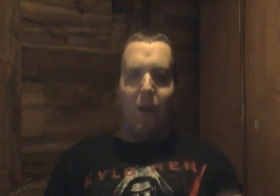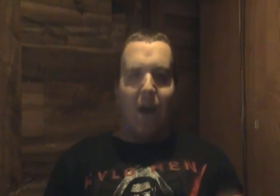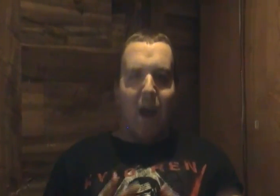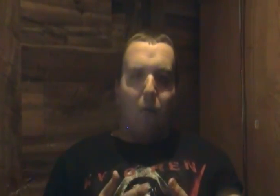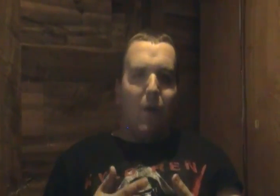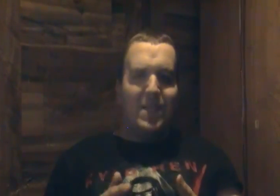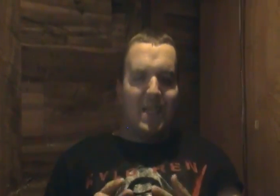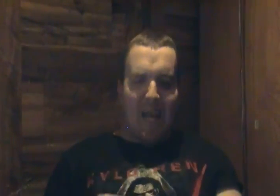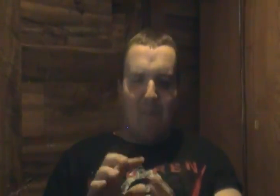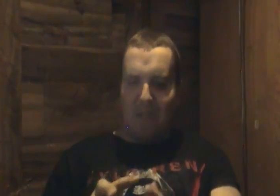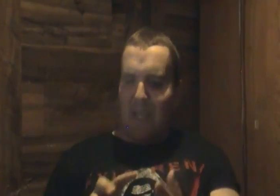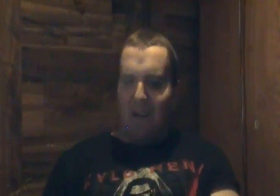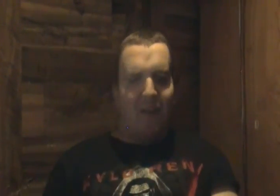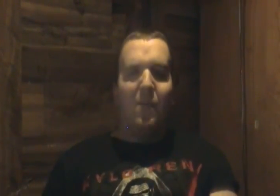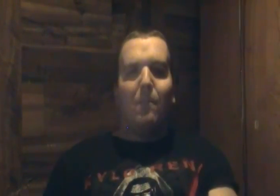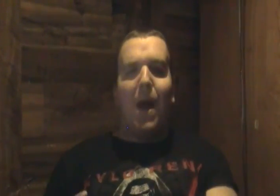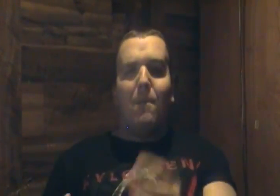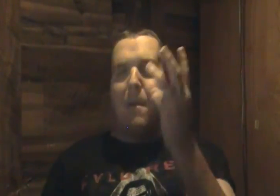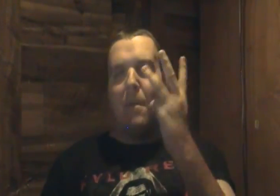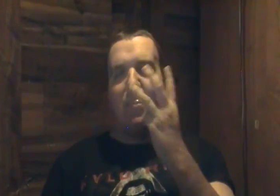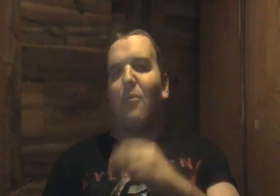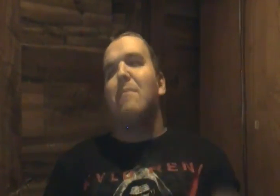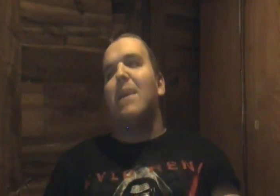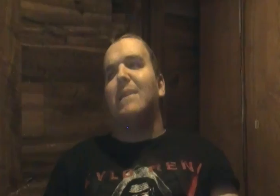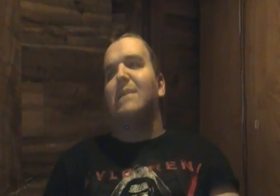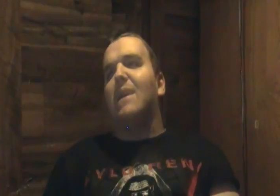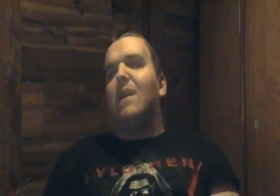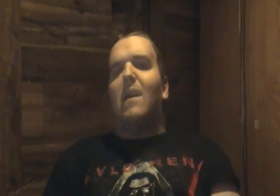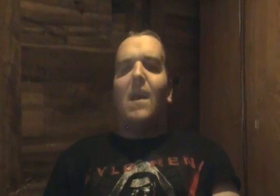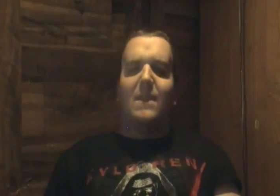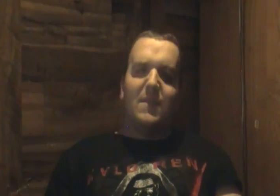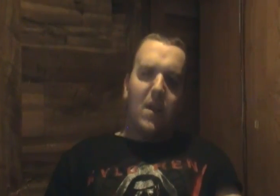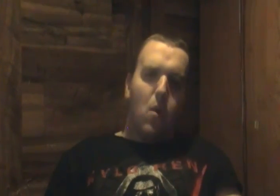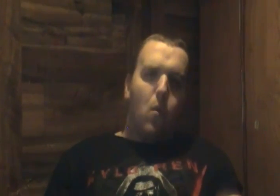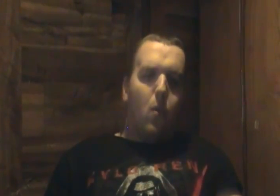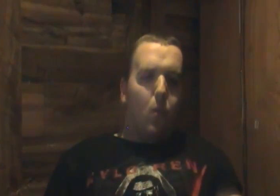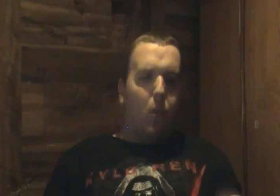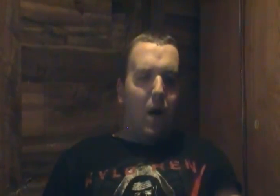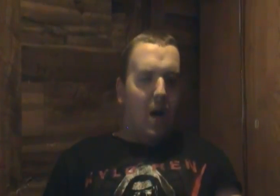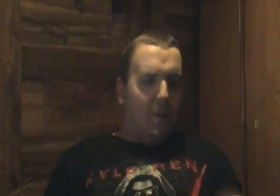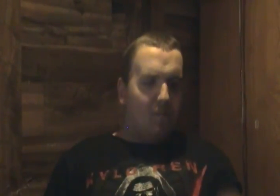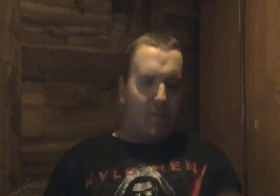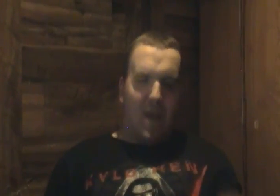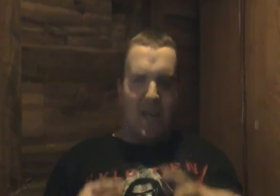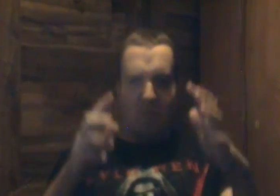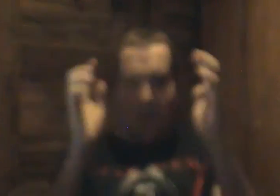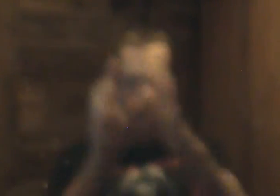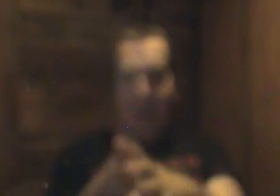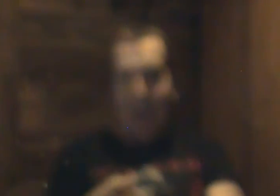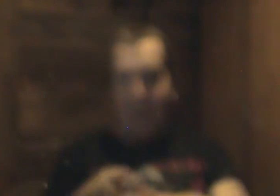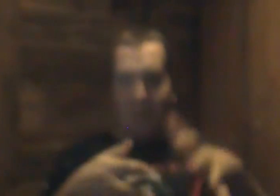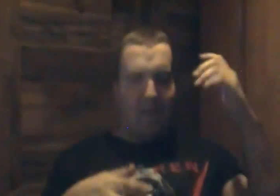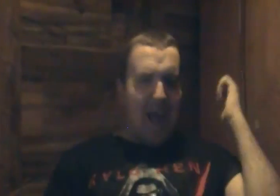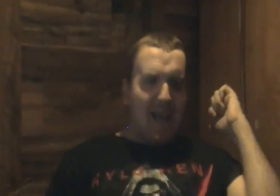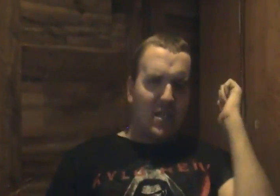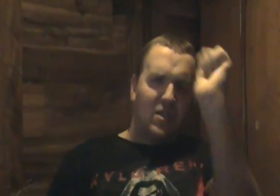what's the time for sent on on the bomb but three minutes and so um he's running back dag is